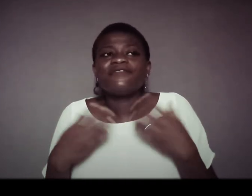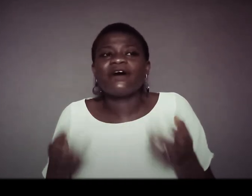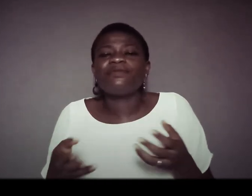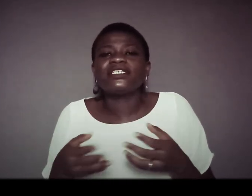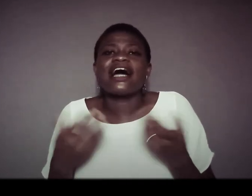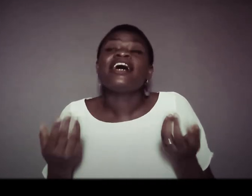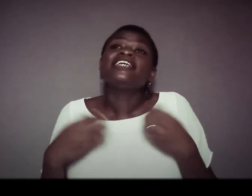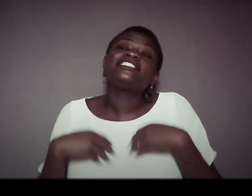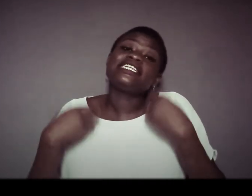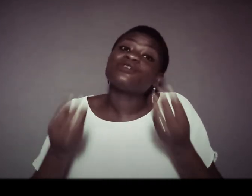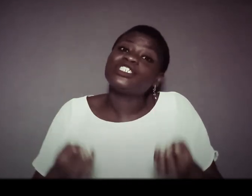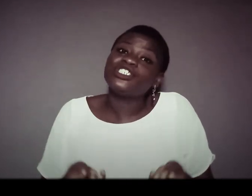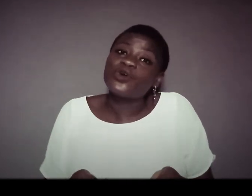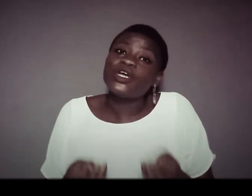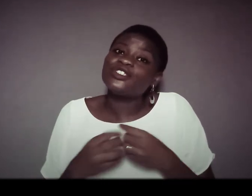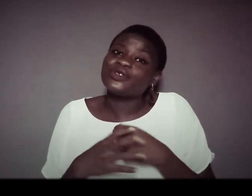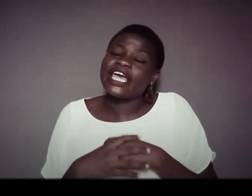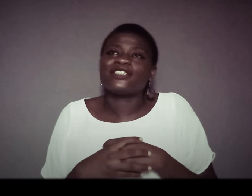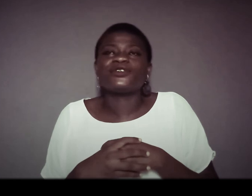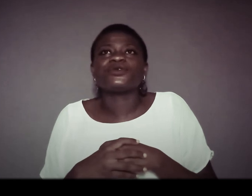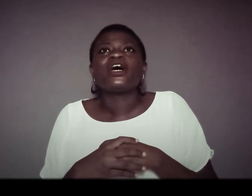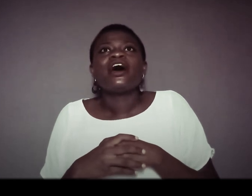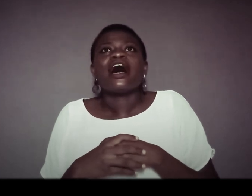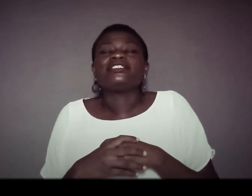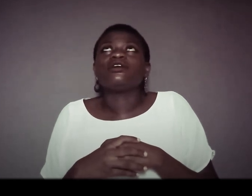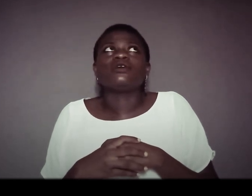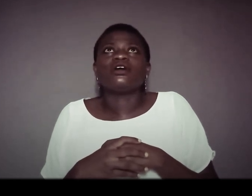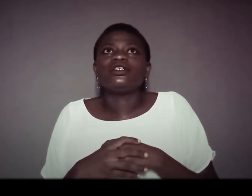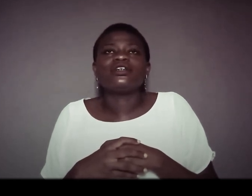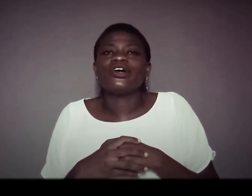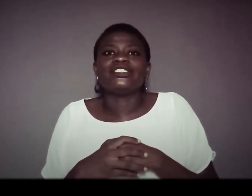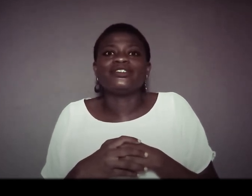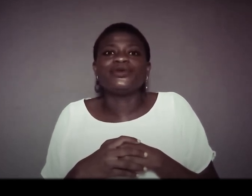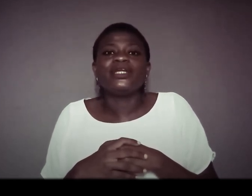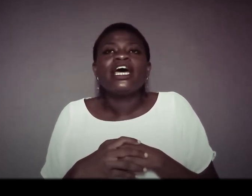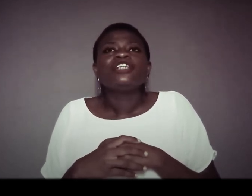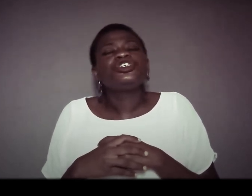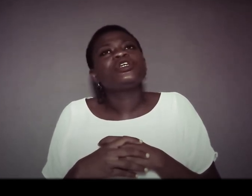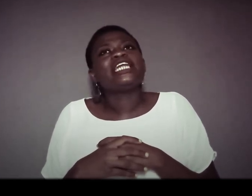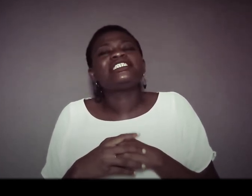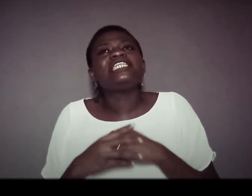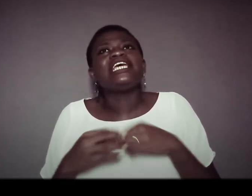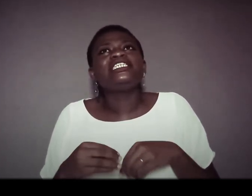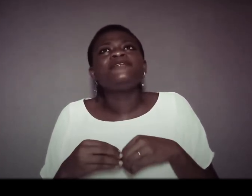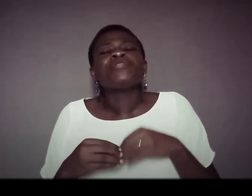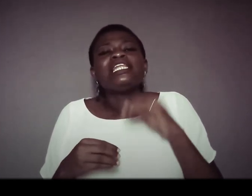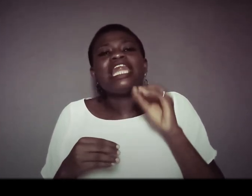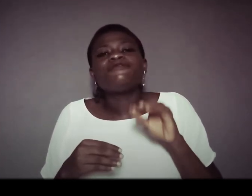fabrics she said that's what she's going to get so i said oh god god is good do you know that this lady left